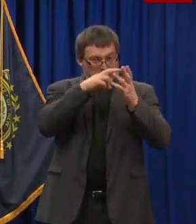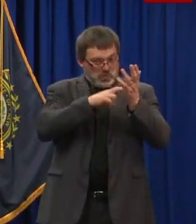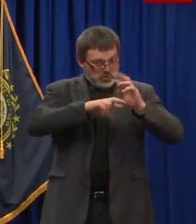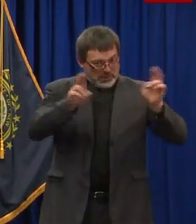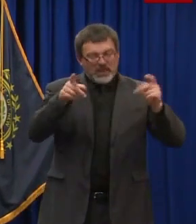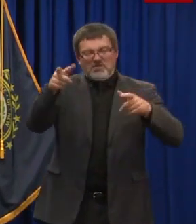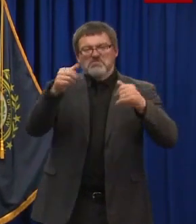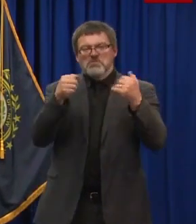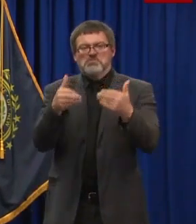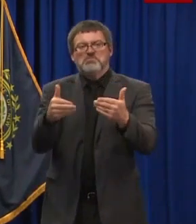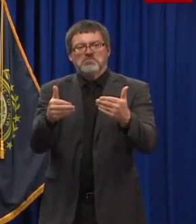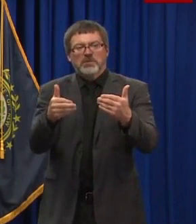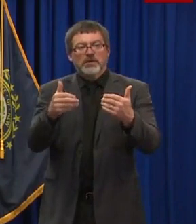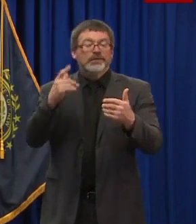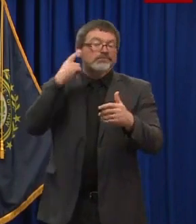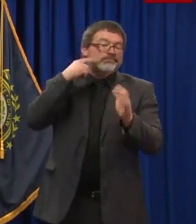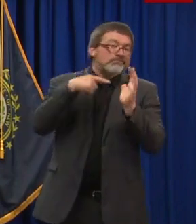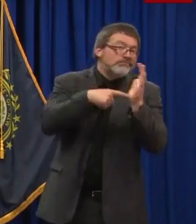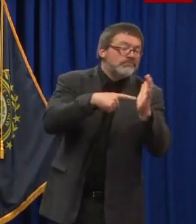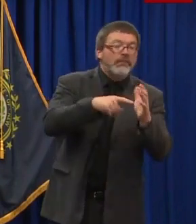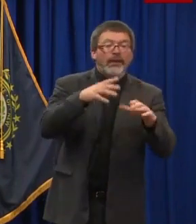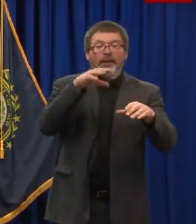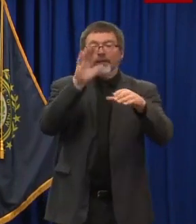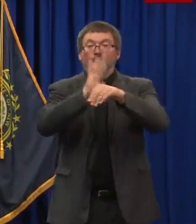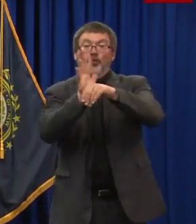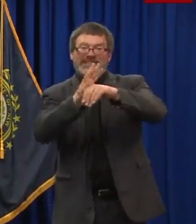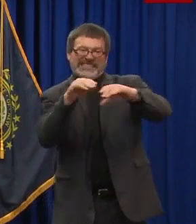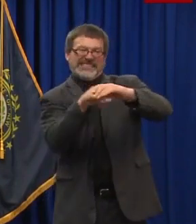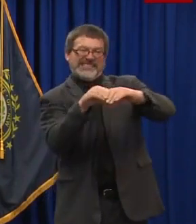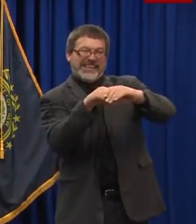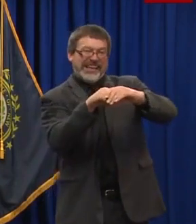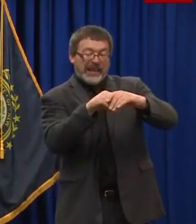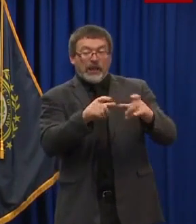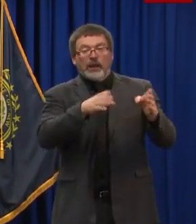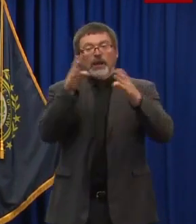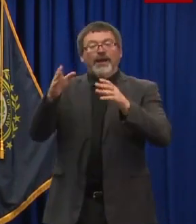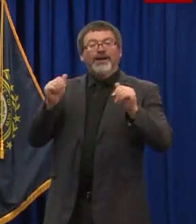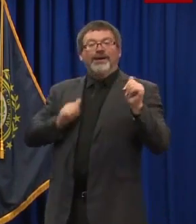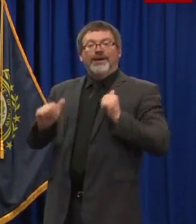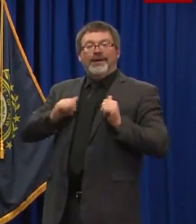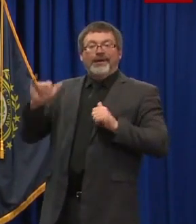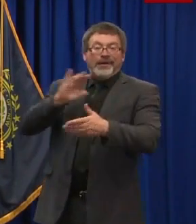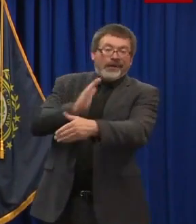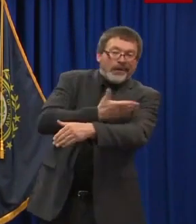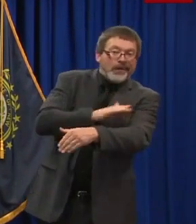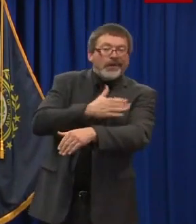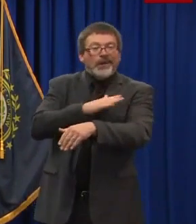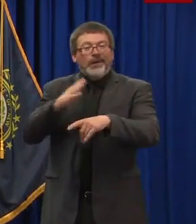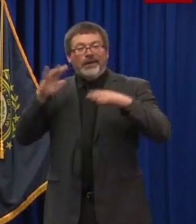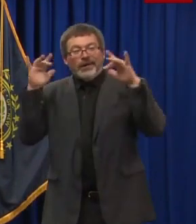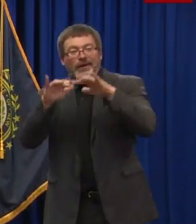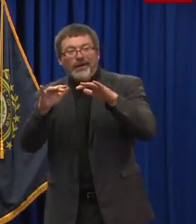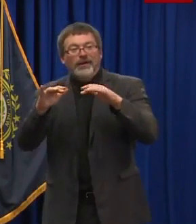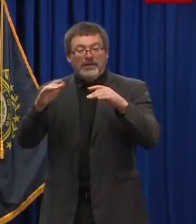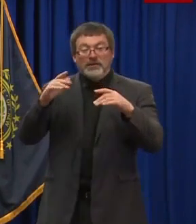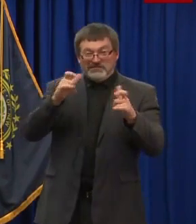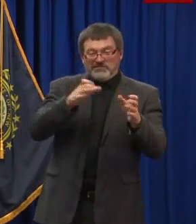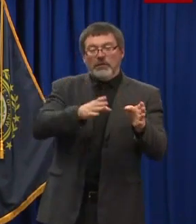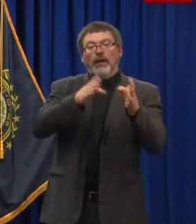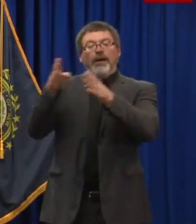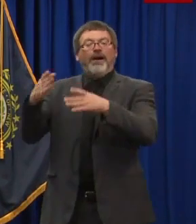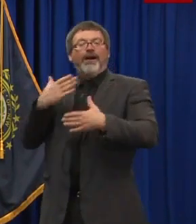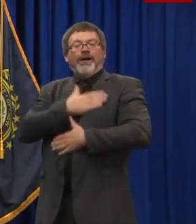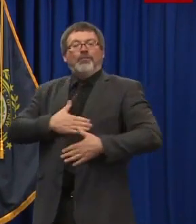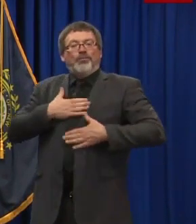such as indoor movie theaters, performing arts centers, and amusement parks, will all be able to reopen on June 29th with capacity